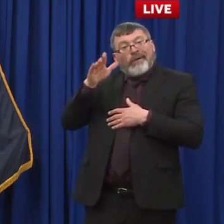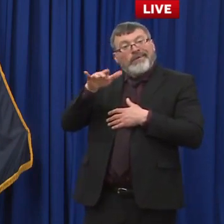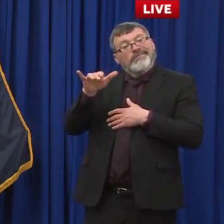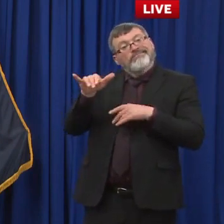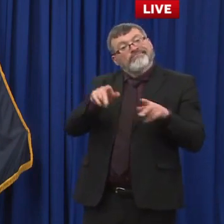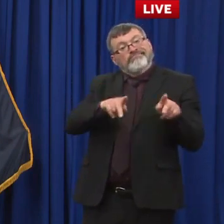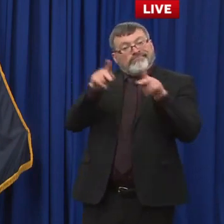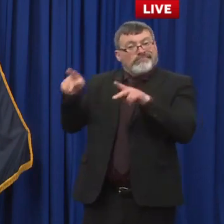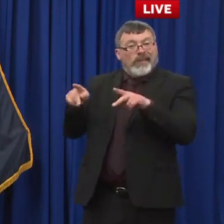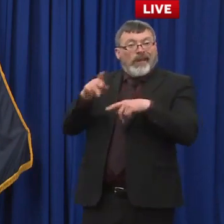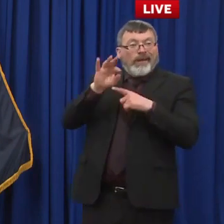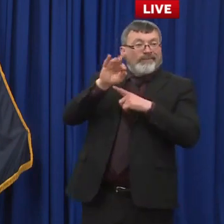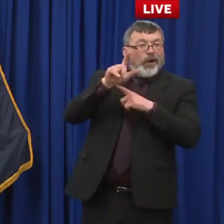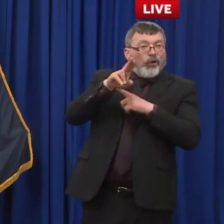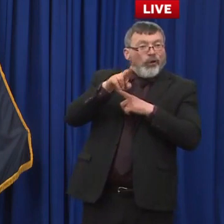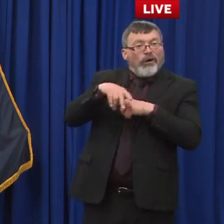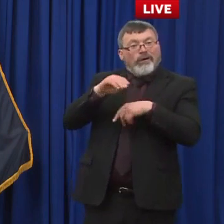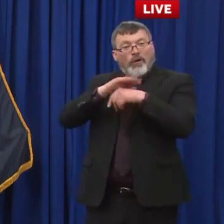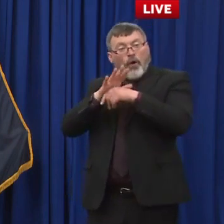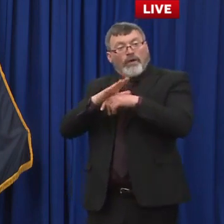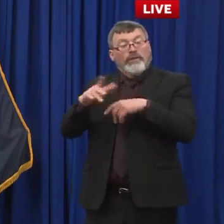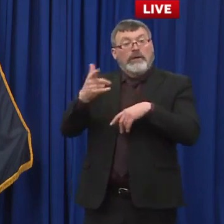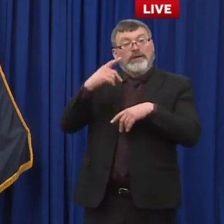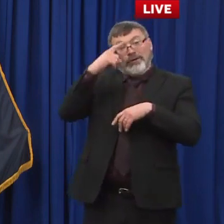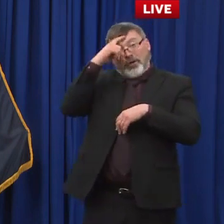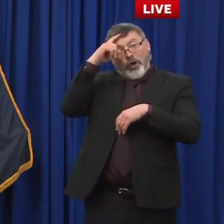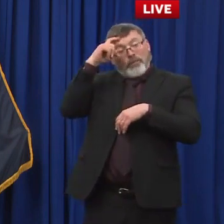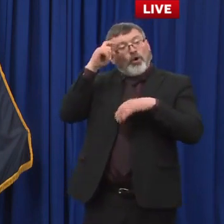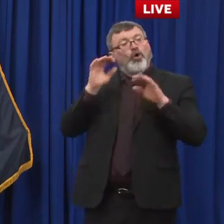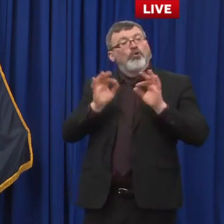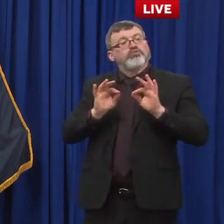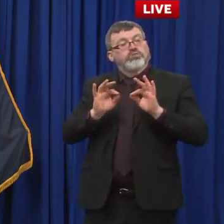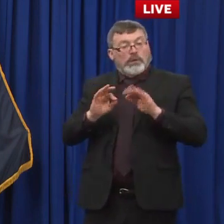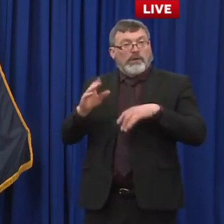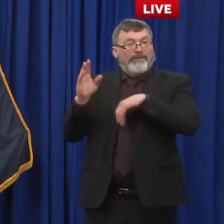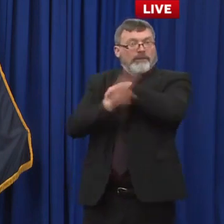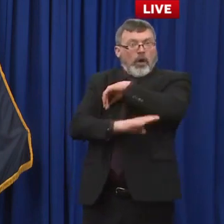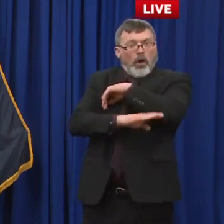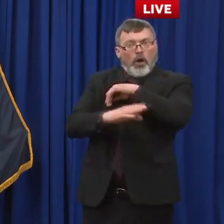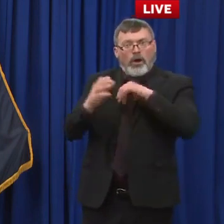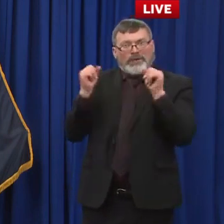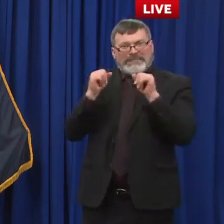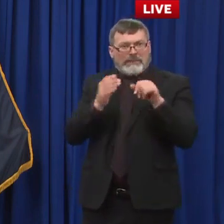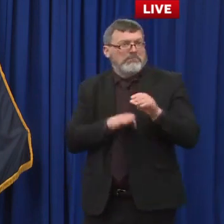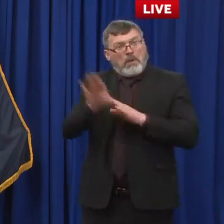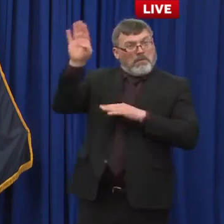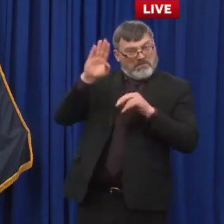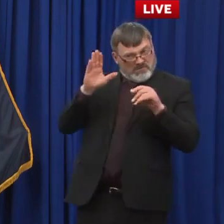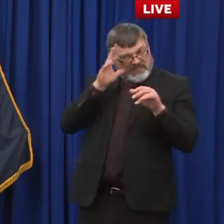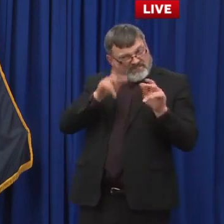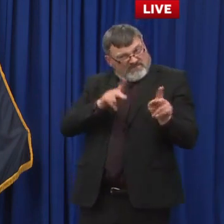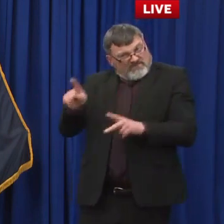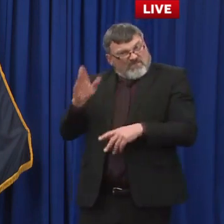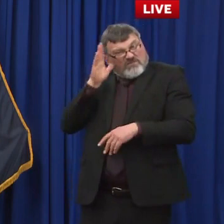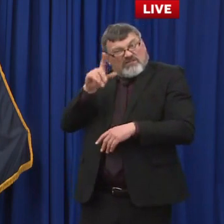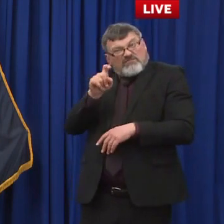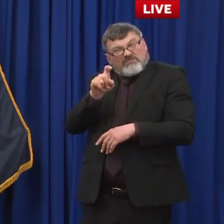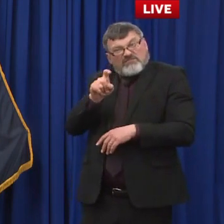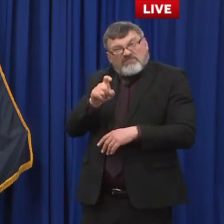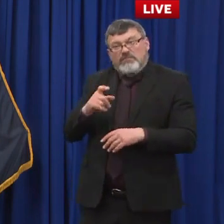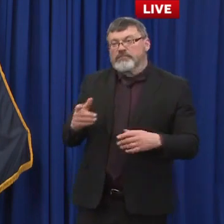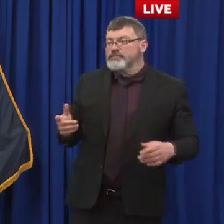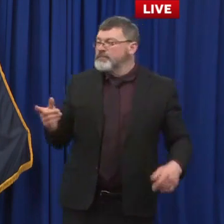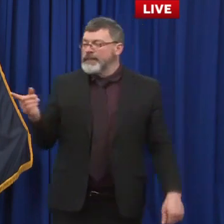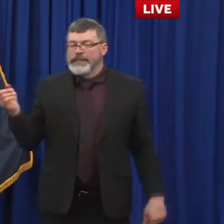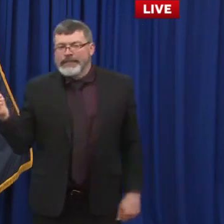along with our vaccination? Yes. So interesting question about what the trajectory of the pandemic might be, especially with emergence of the variants.